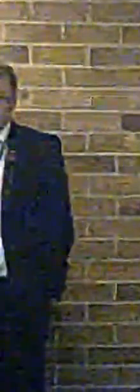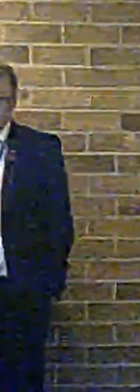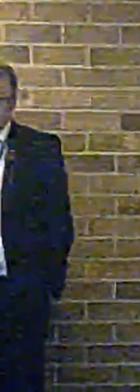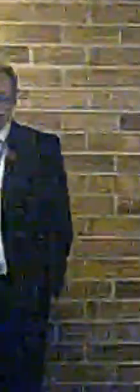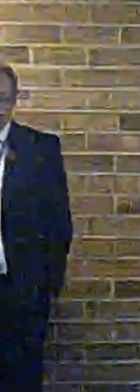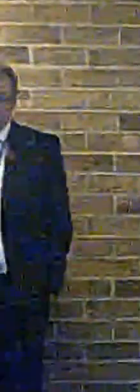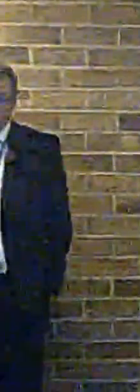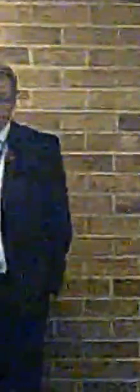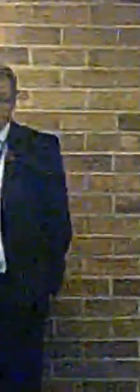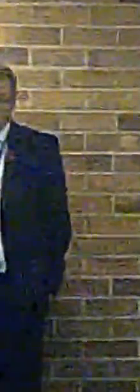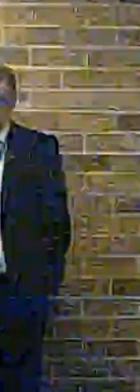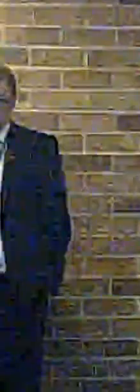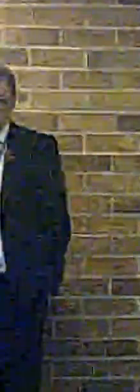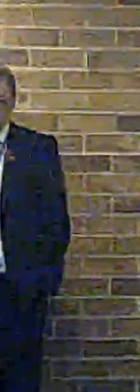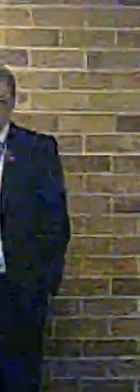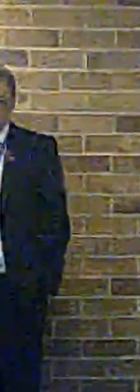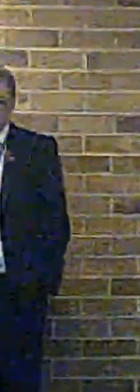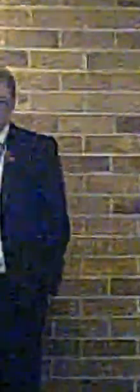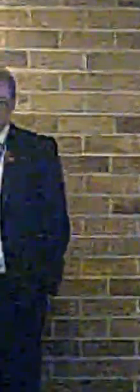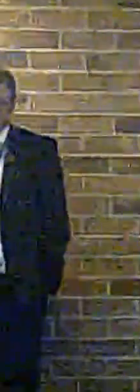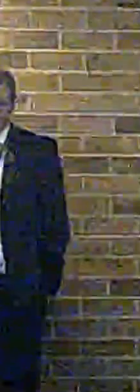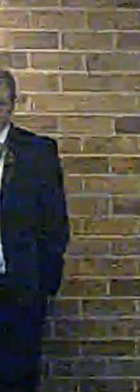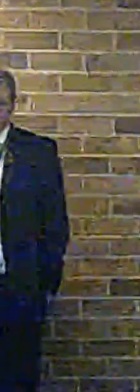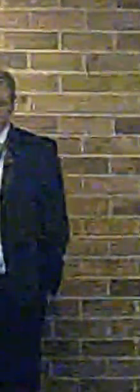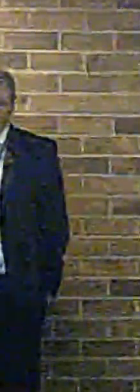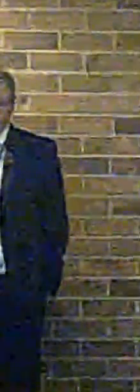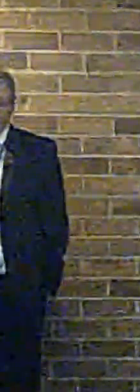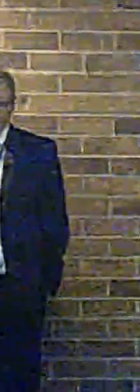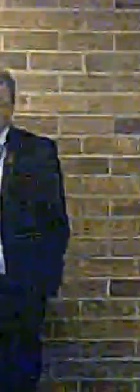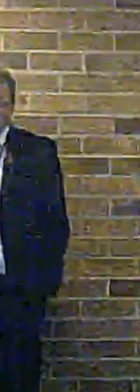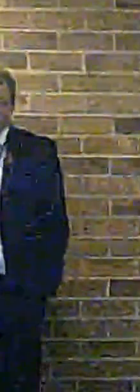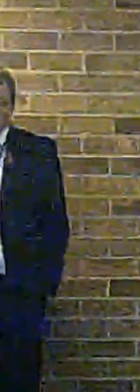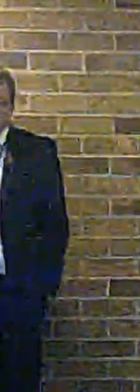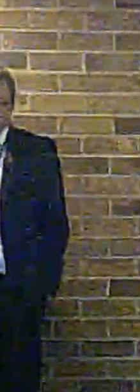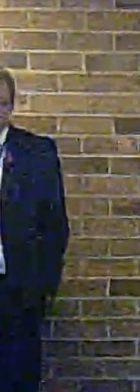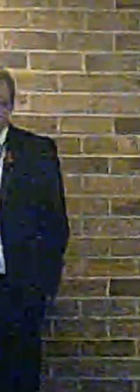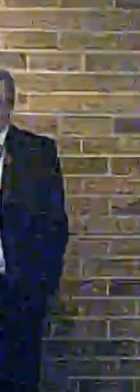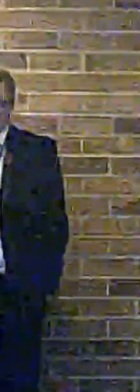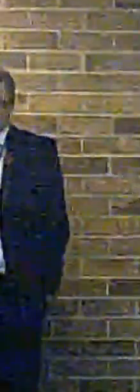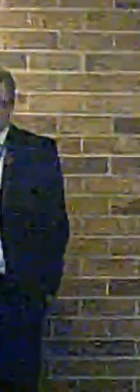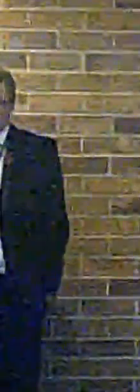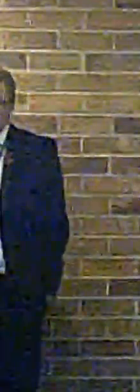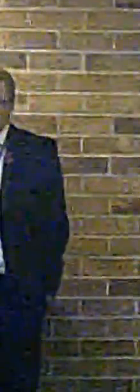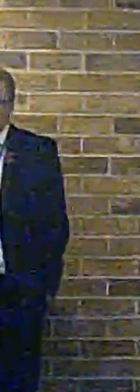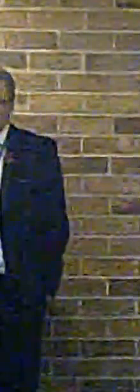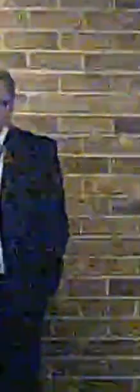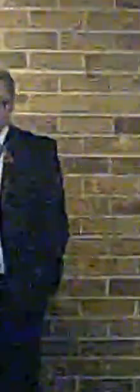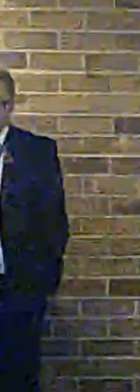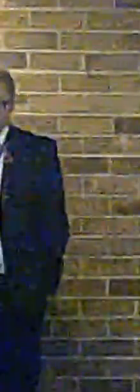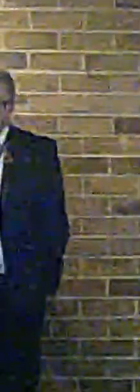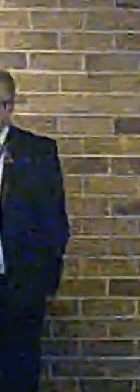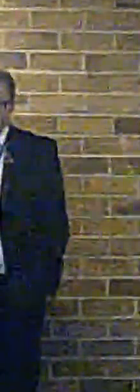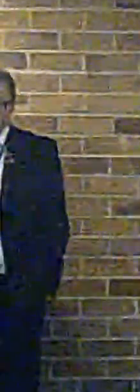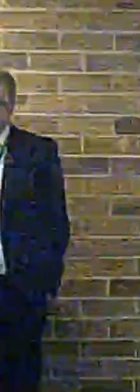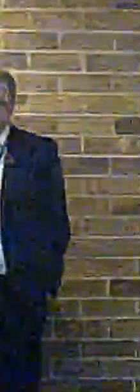Why are we looking at green belts on Humbley when there's brown belts available in the studio parts?